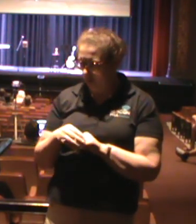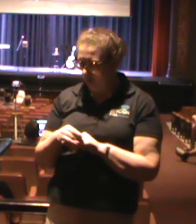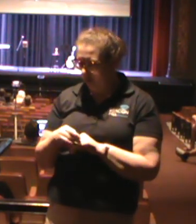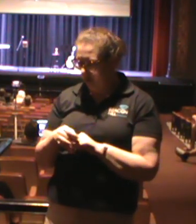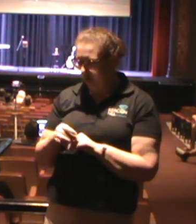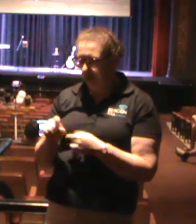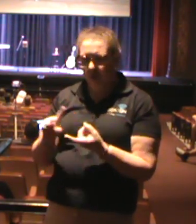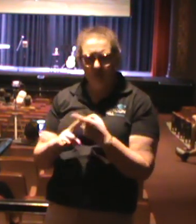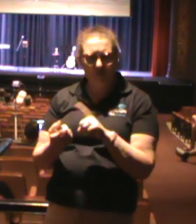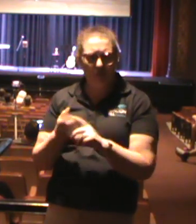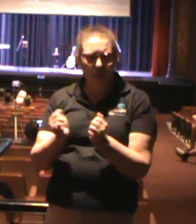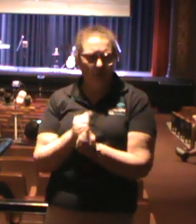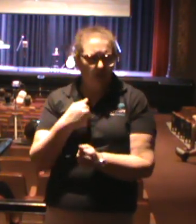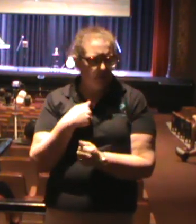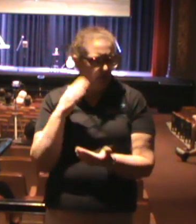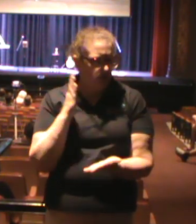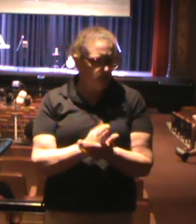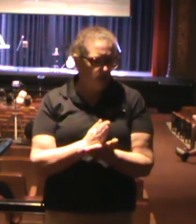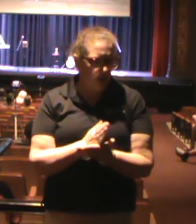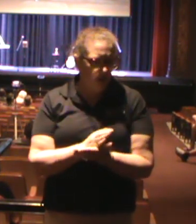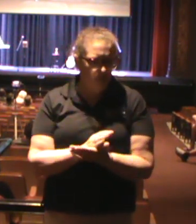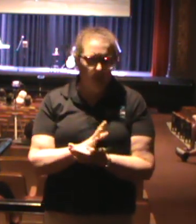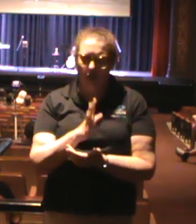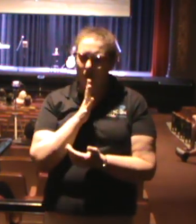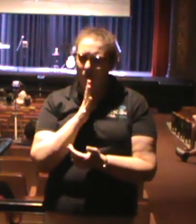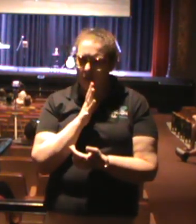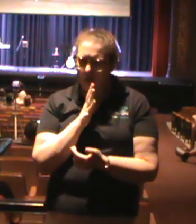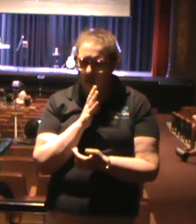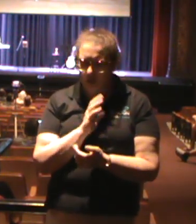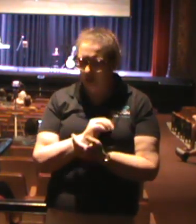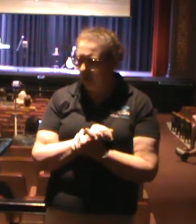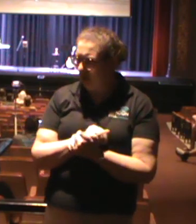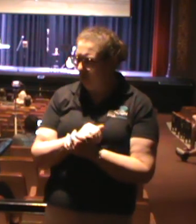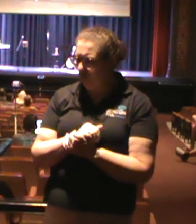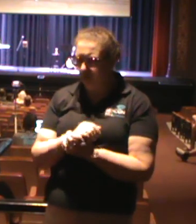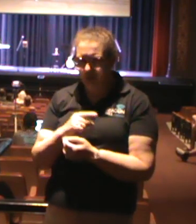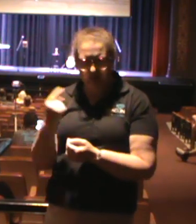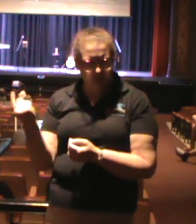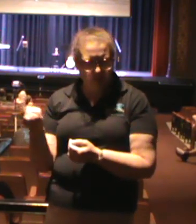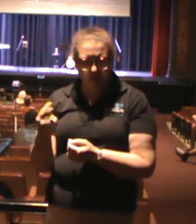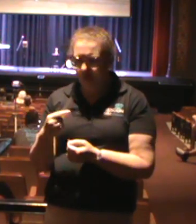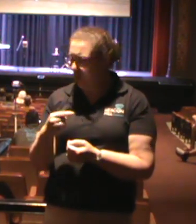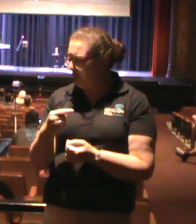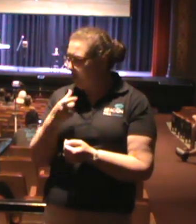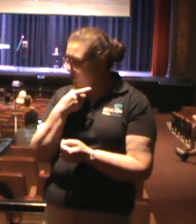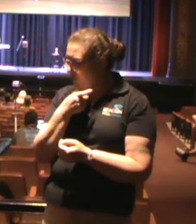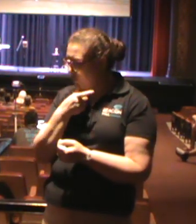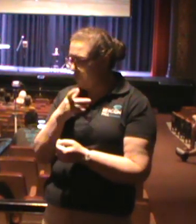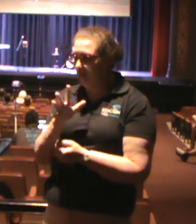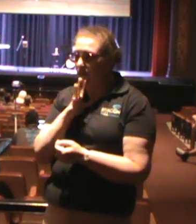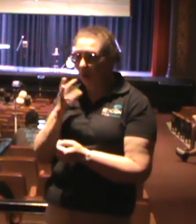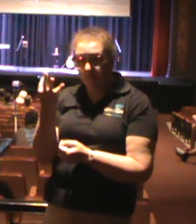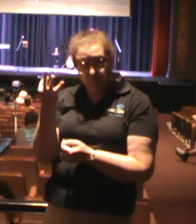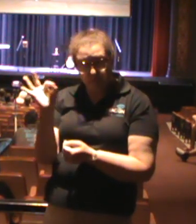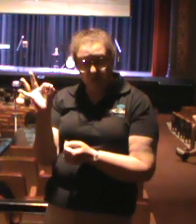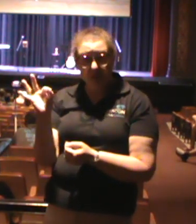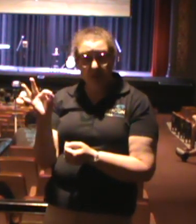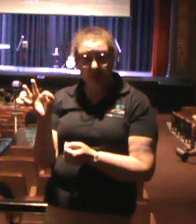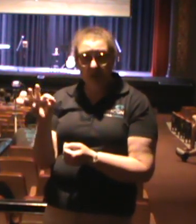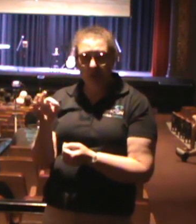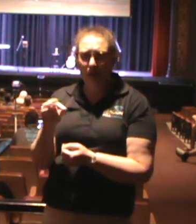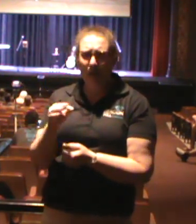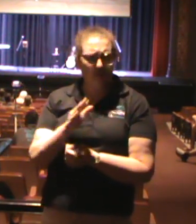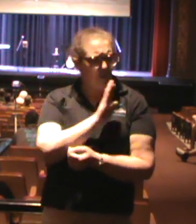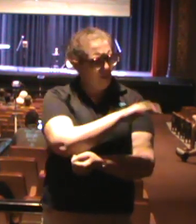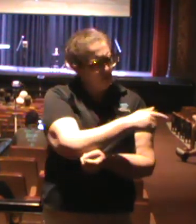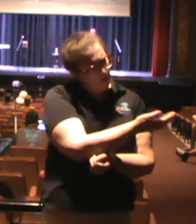stopped and started talking to someone. He was the only person that spoke in French. And he started talking to the guy, and he said, Michael, you might want to come over here. And I'm like,